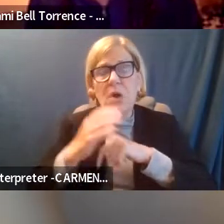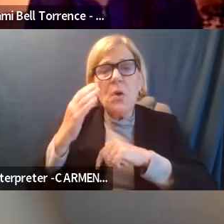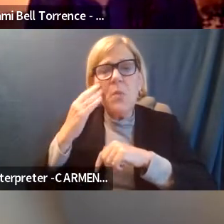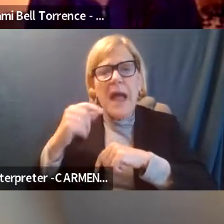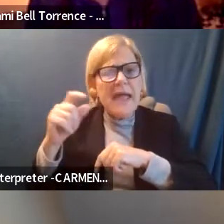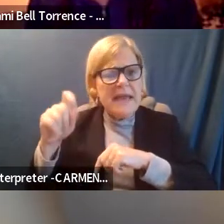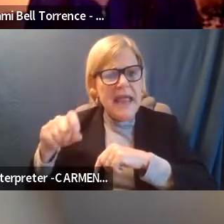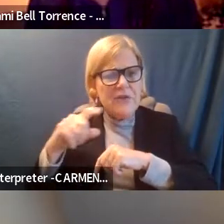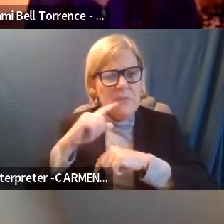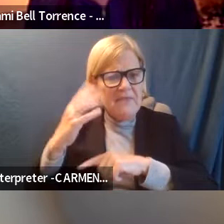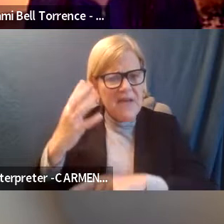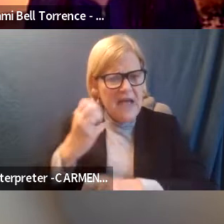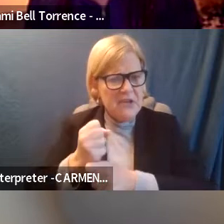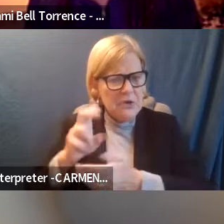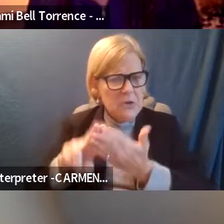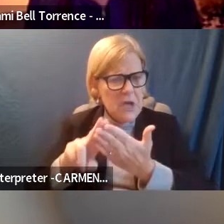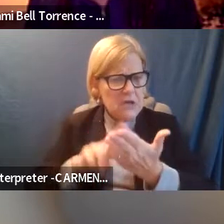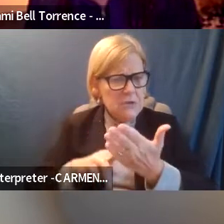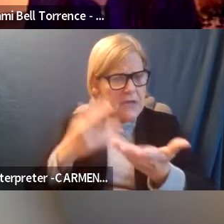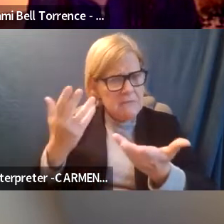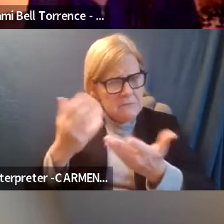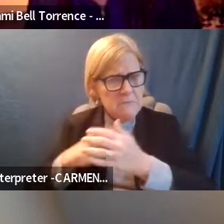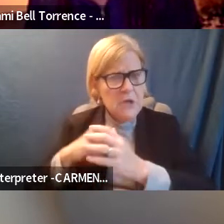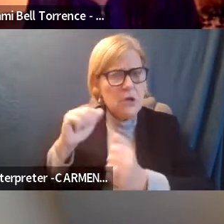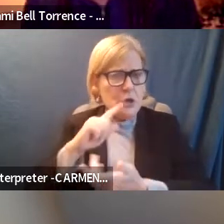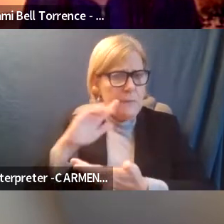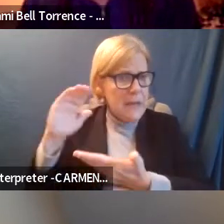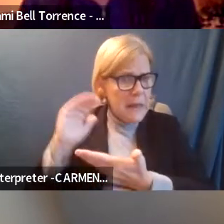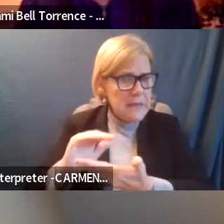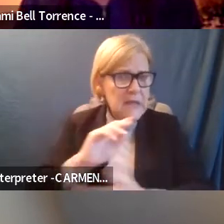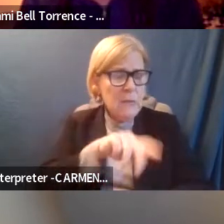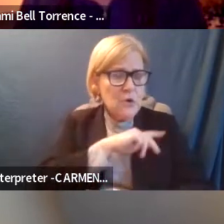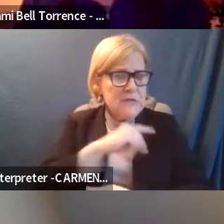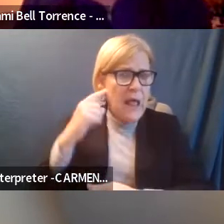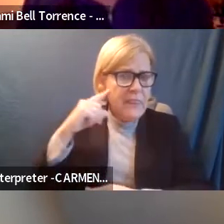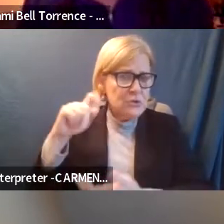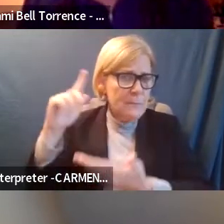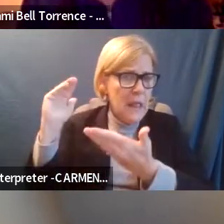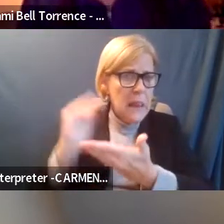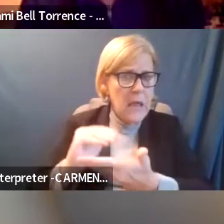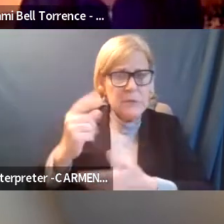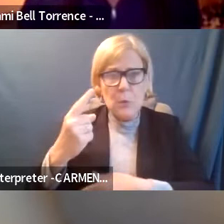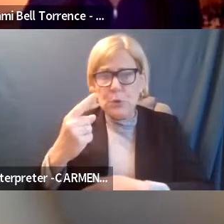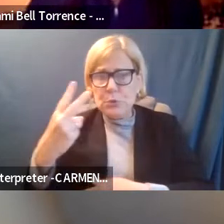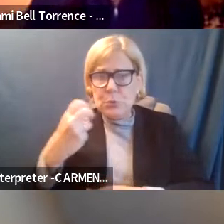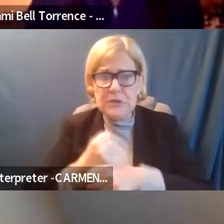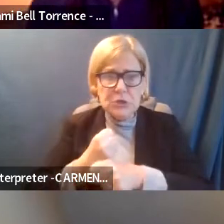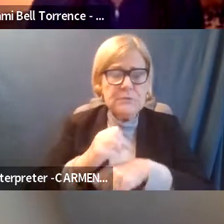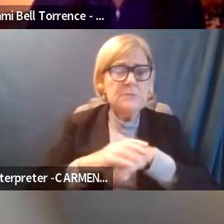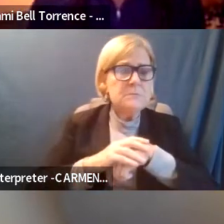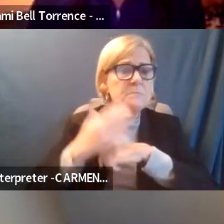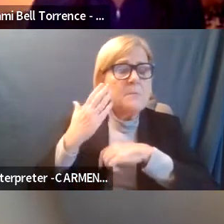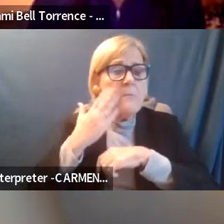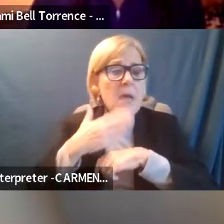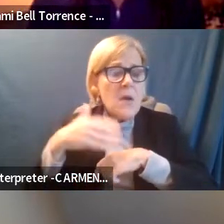had to be a five-year contract. Could it have been less? And personally, I think it should be less like a one or two year because